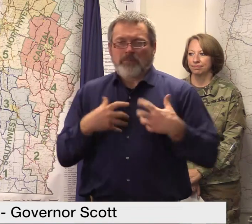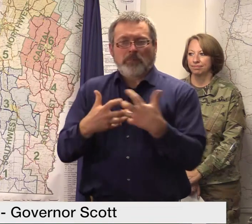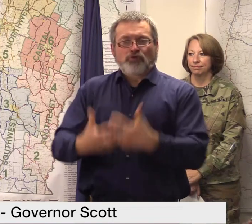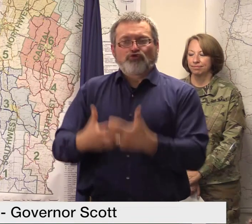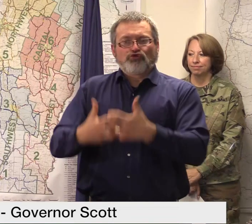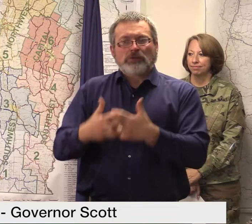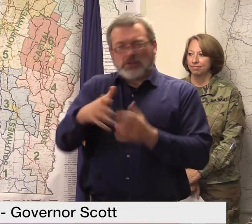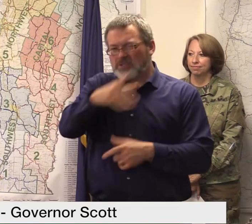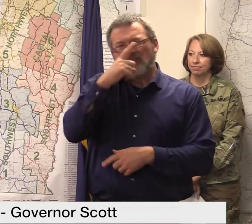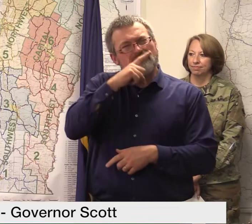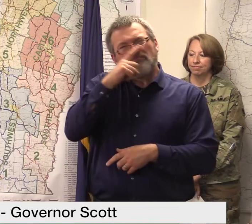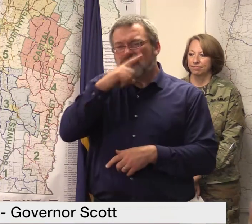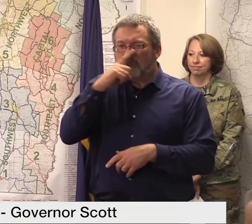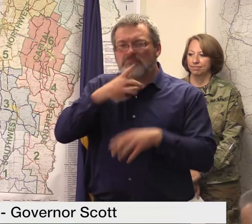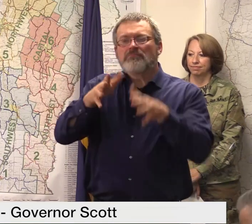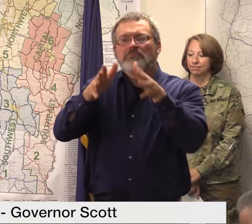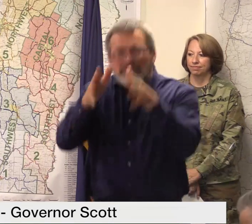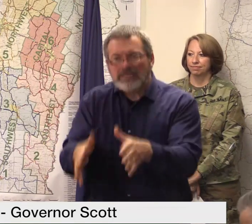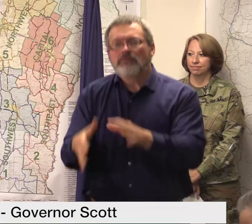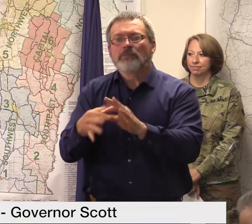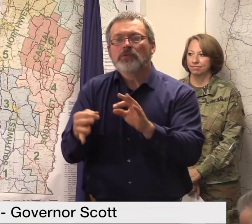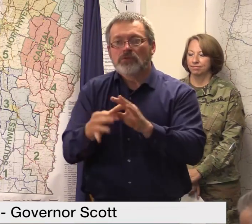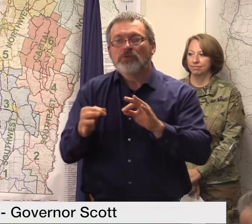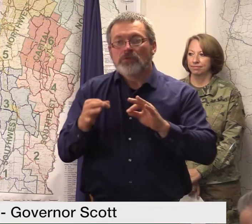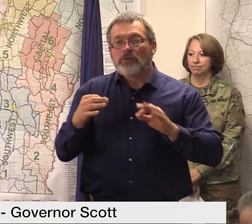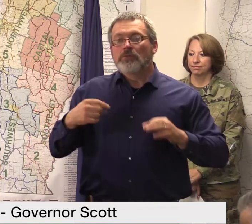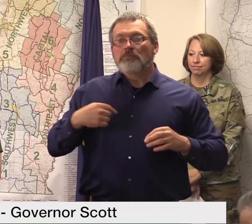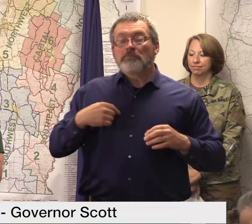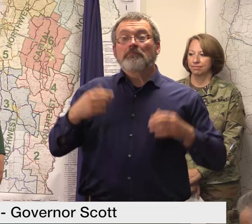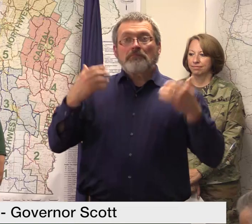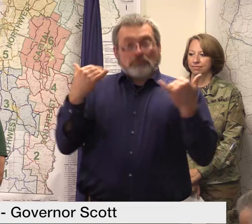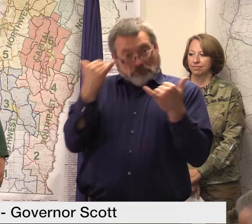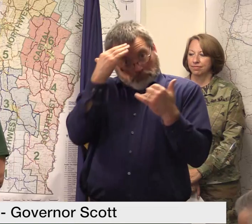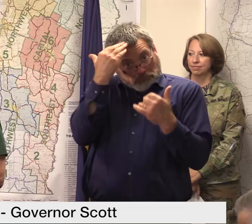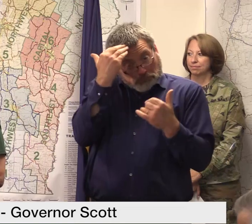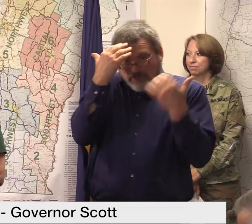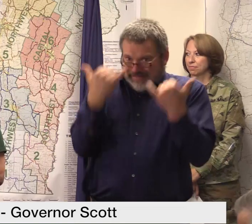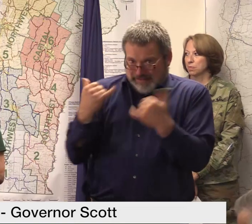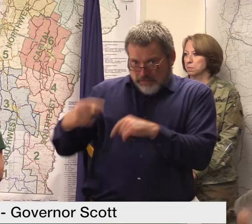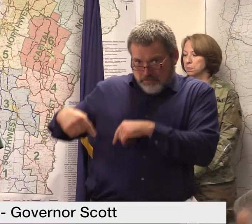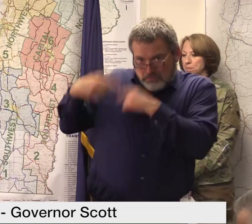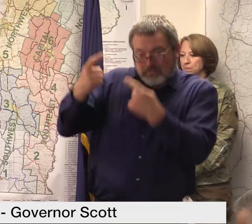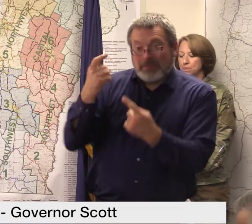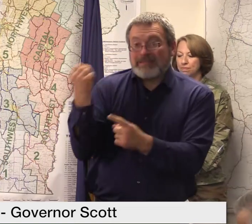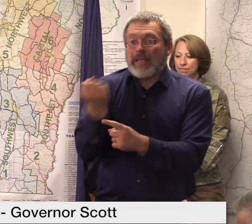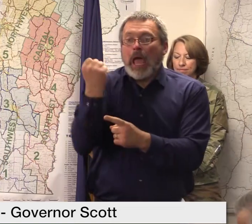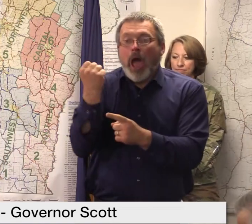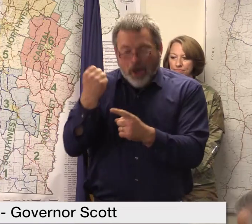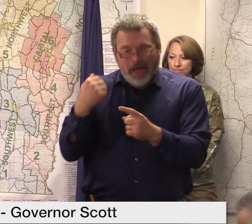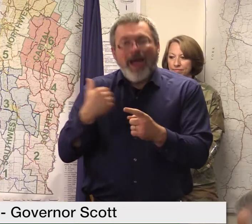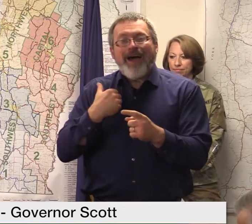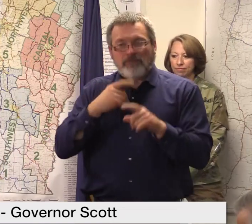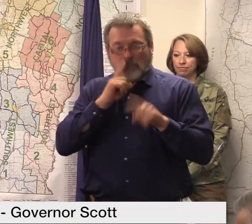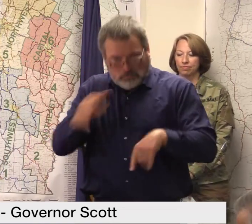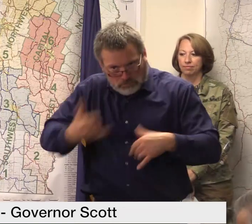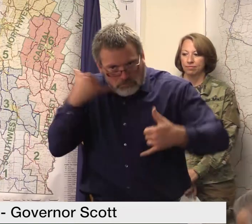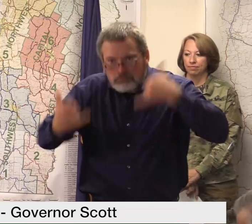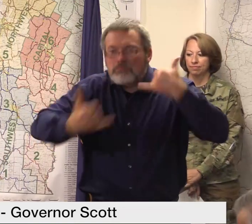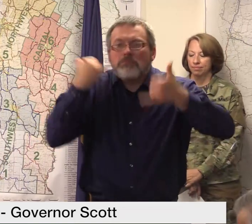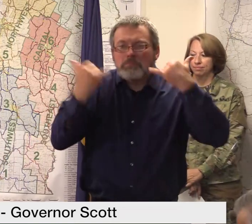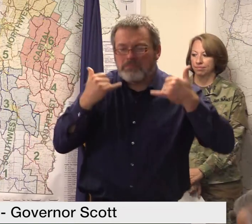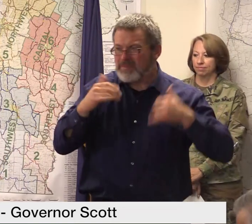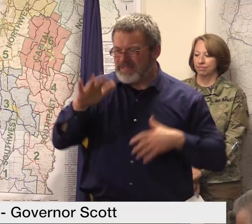has not been since Saturday evening with that I'll turn it over to General Roy and I'll be available for questions